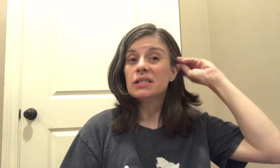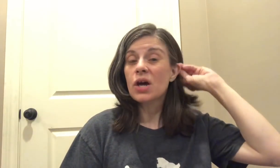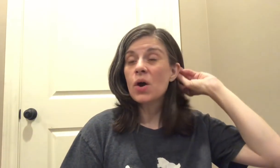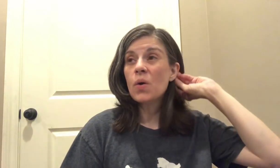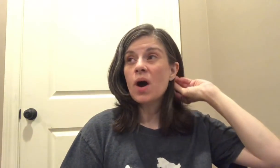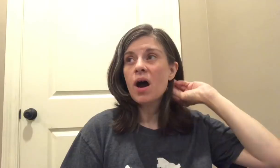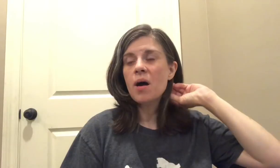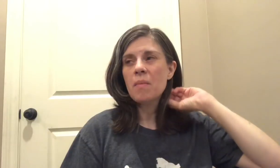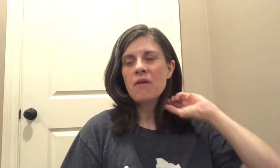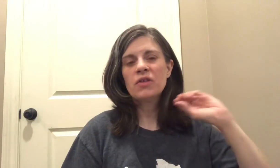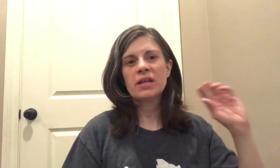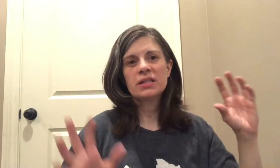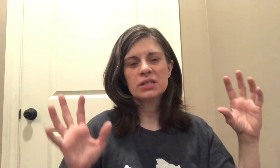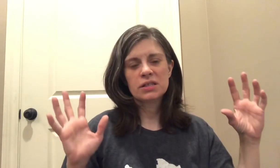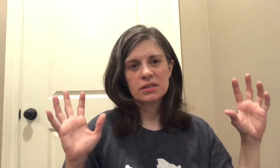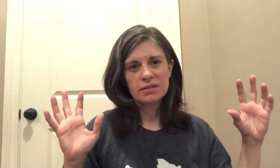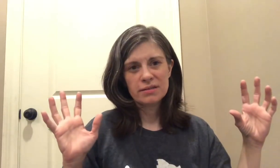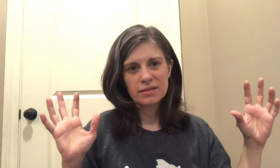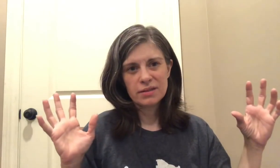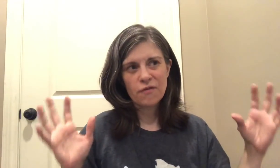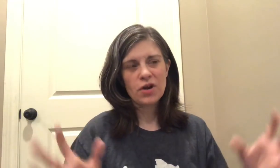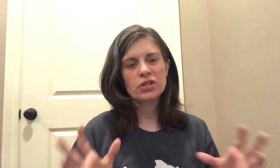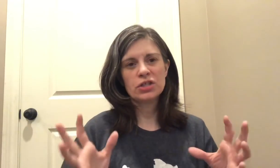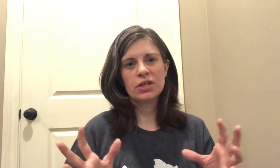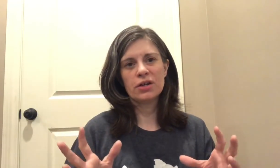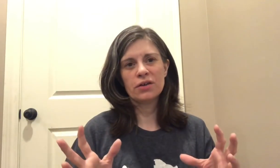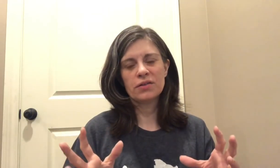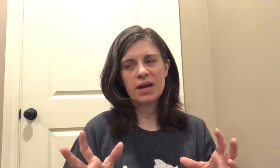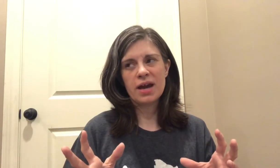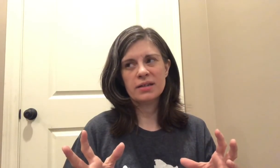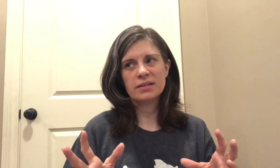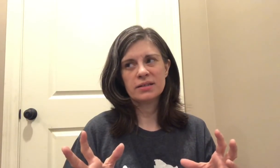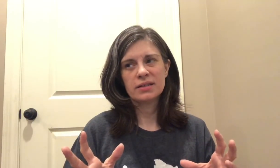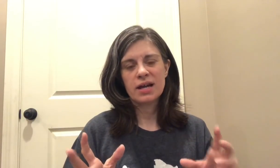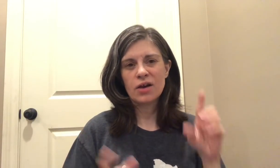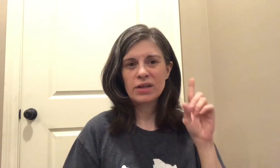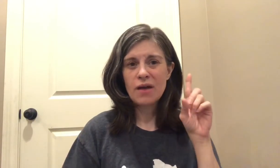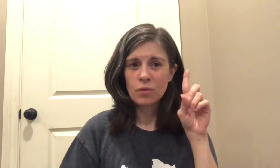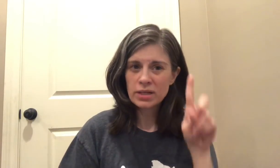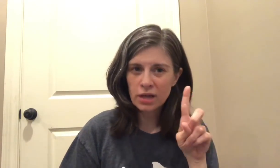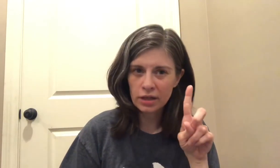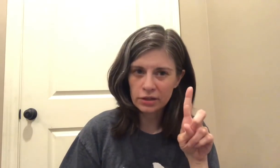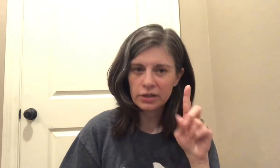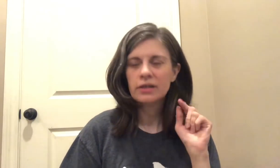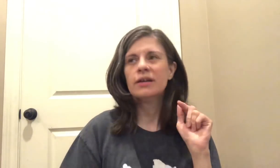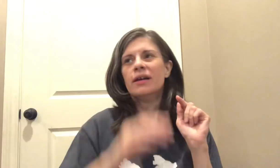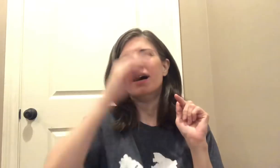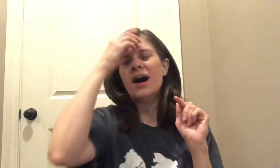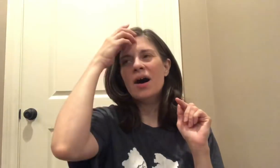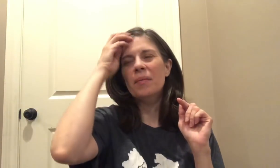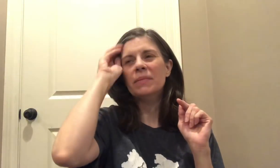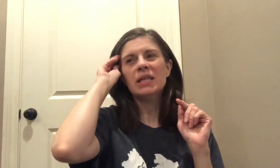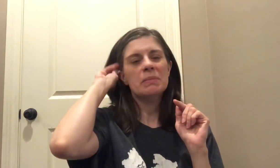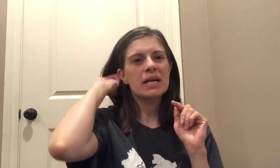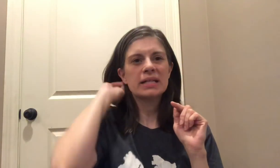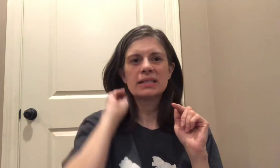so um I feel like this is the first year that I only have one toddler um in the mix